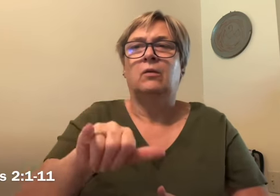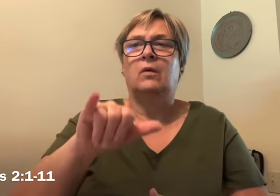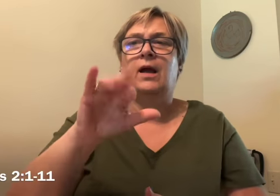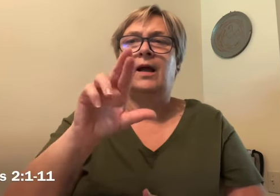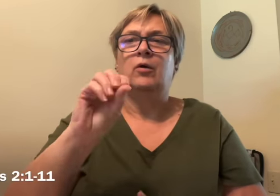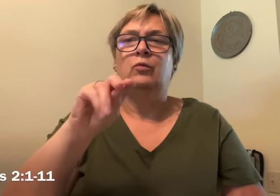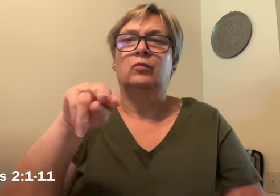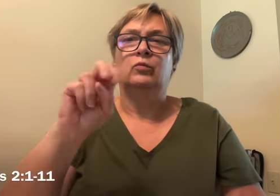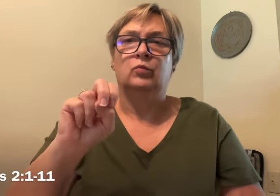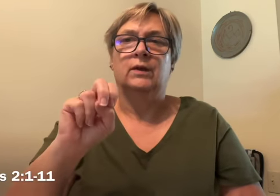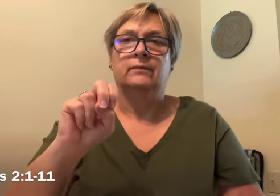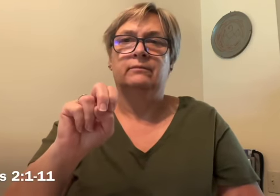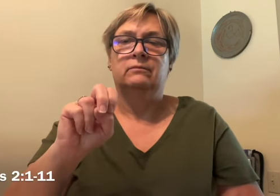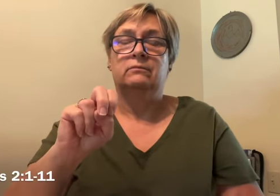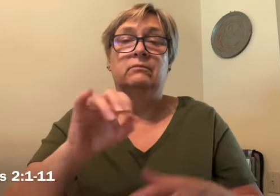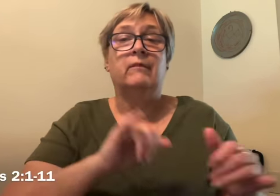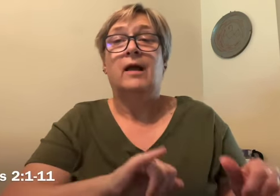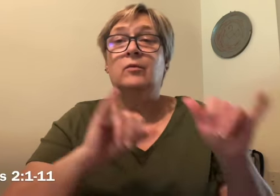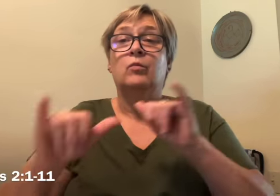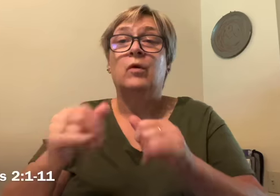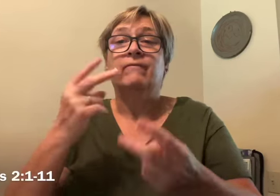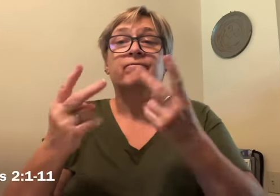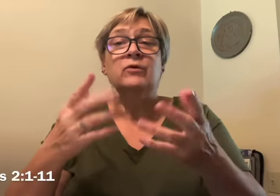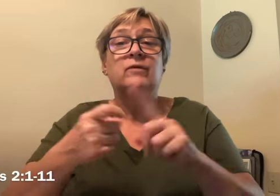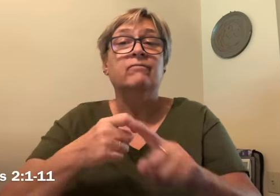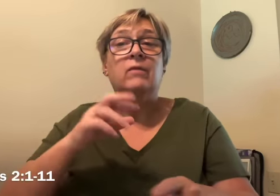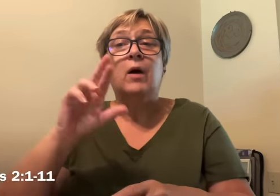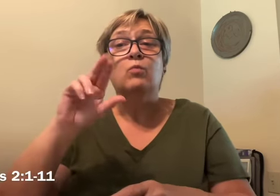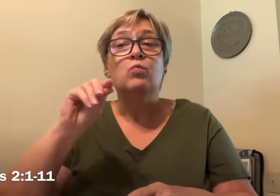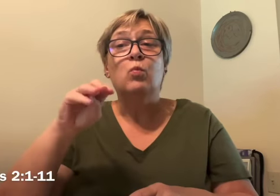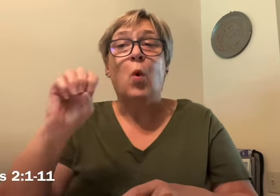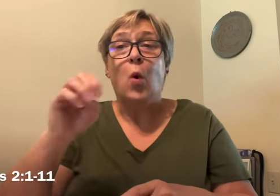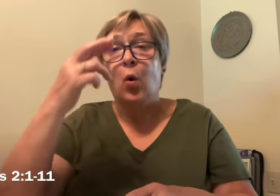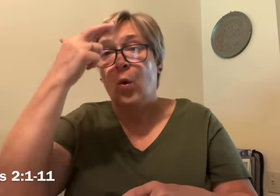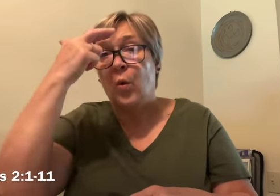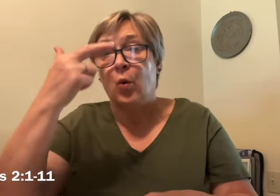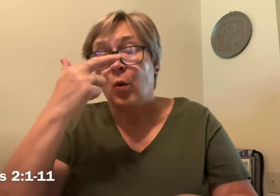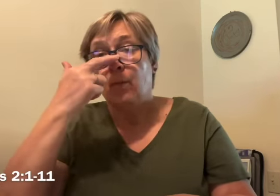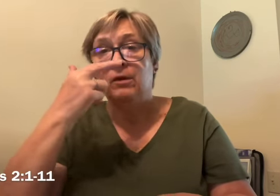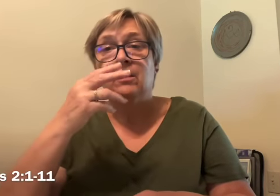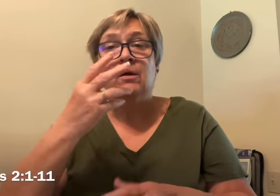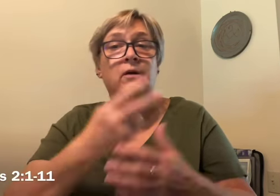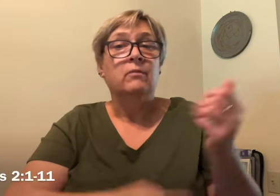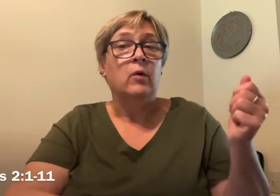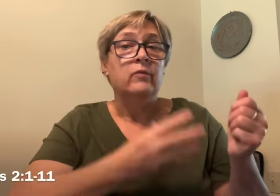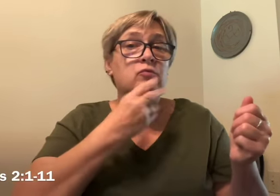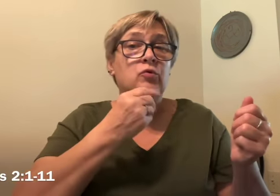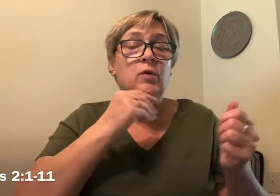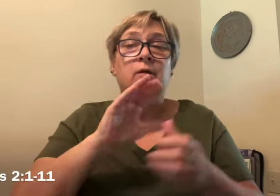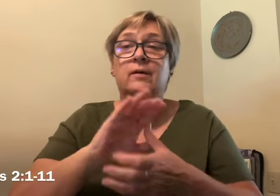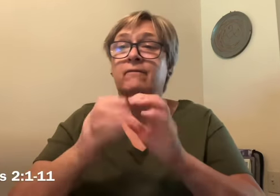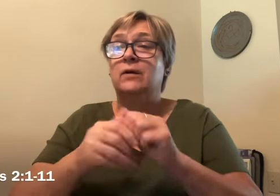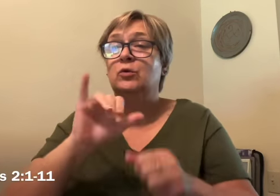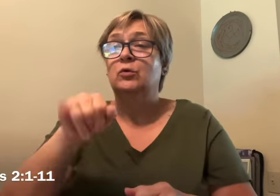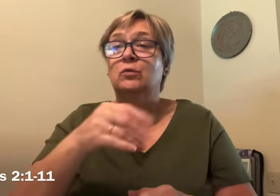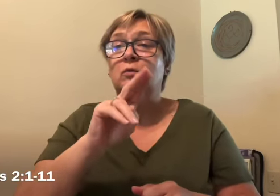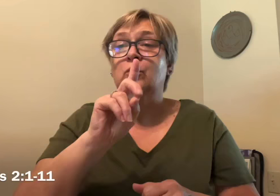as well as travelers from Rome both Jews and